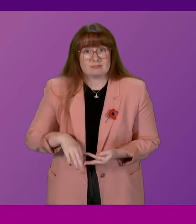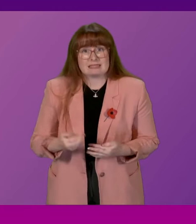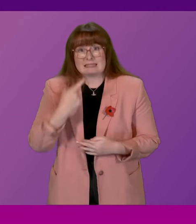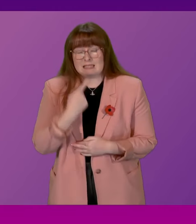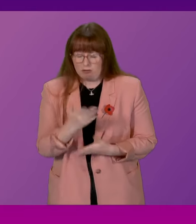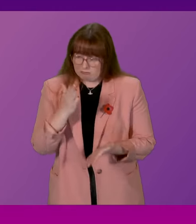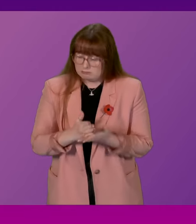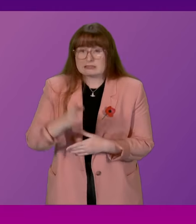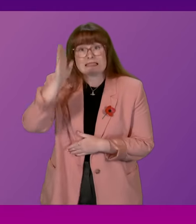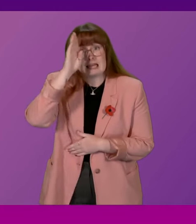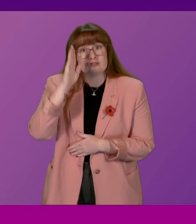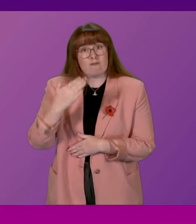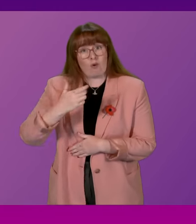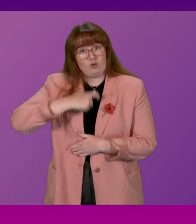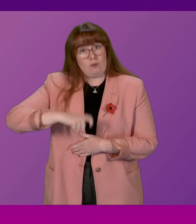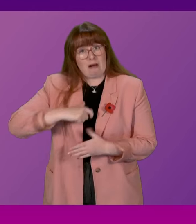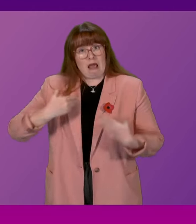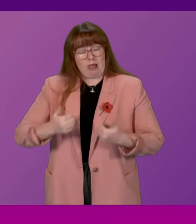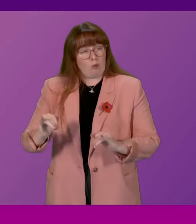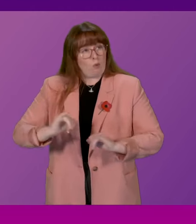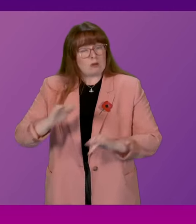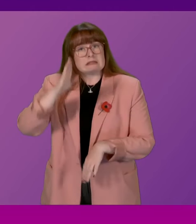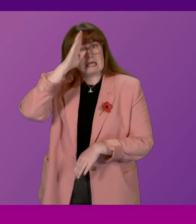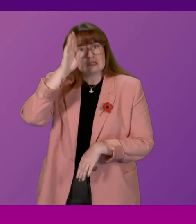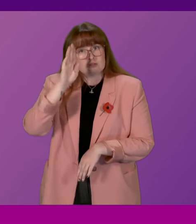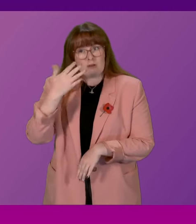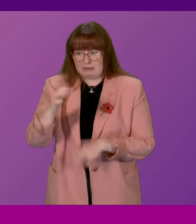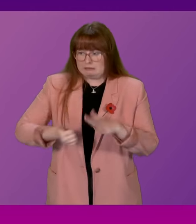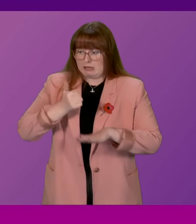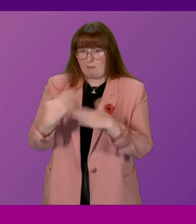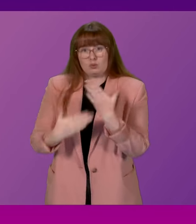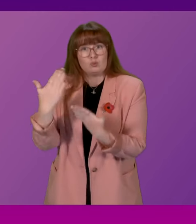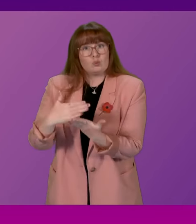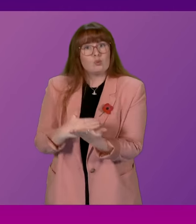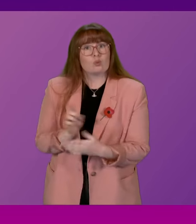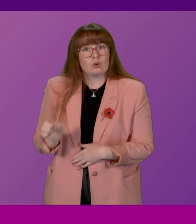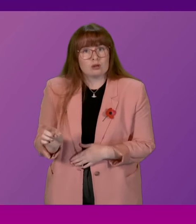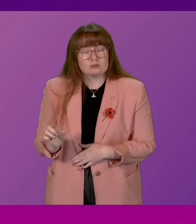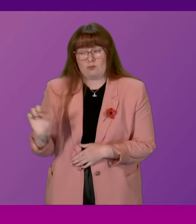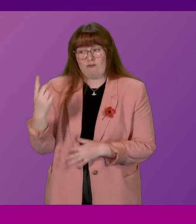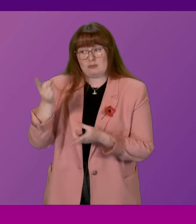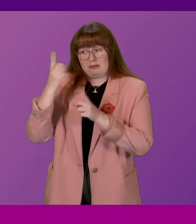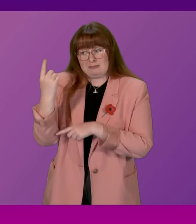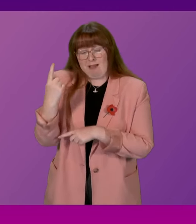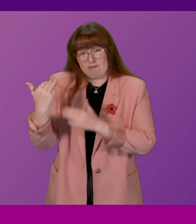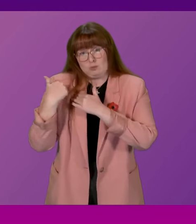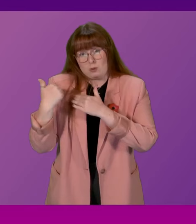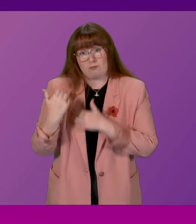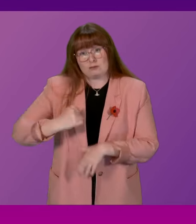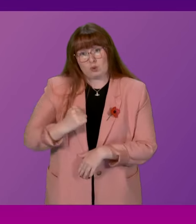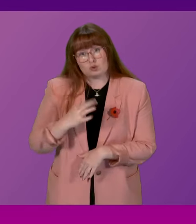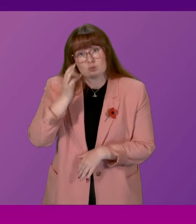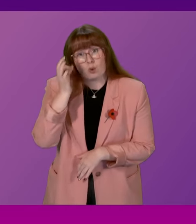quote, real danger to human health, and has issued an enforcement order. Now, the First Minister is accountable for Scottish water.